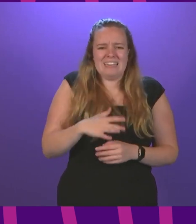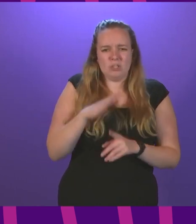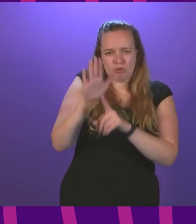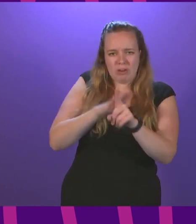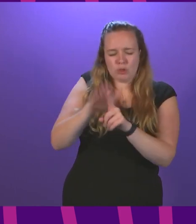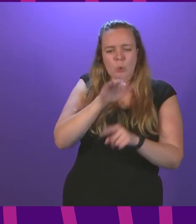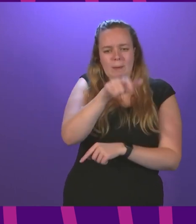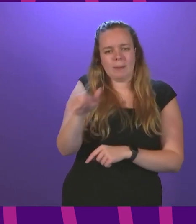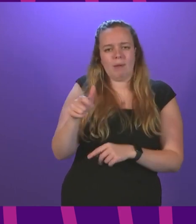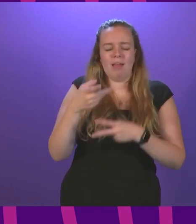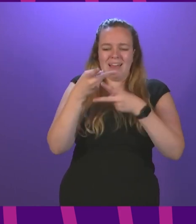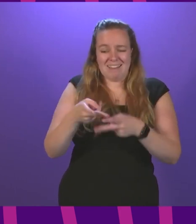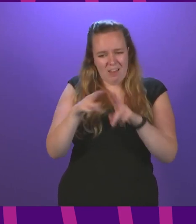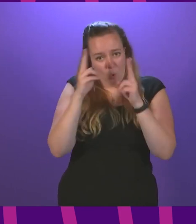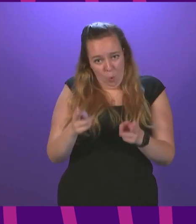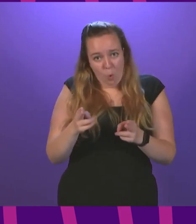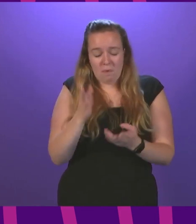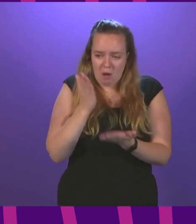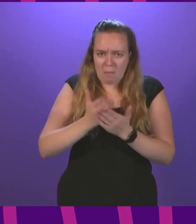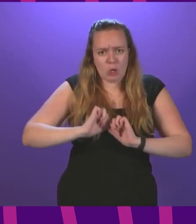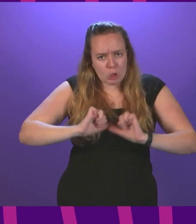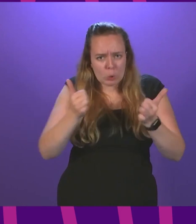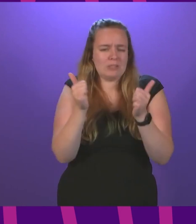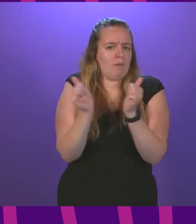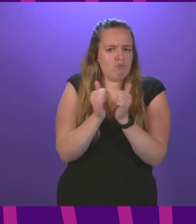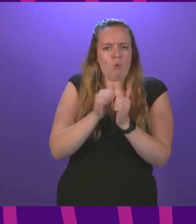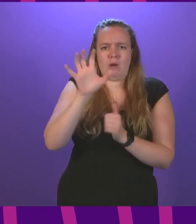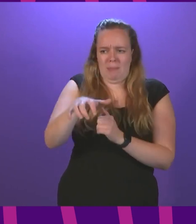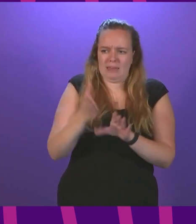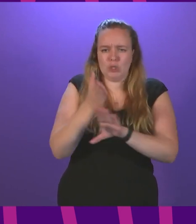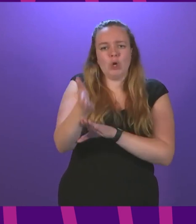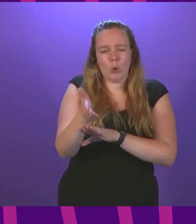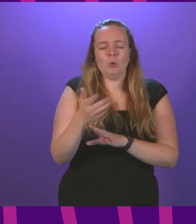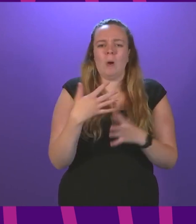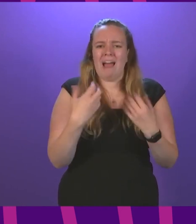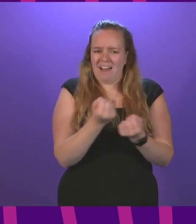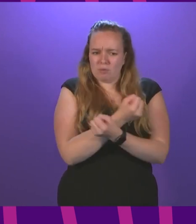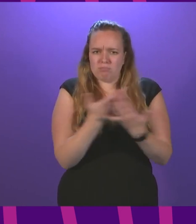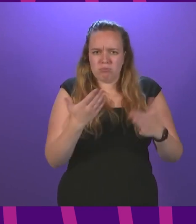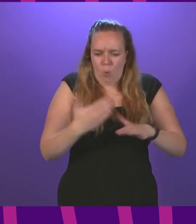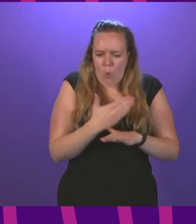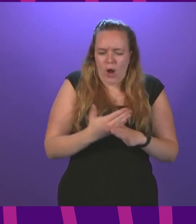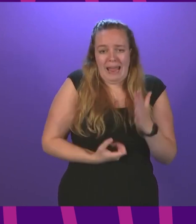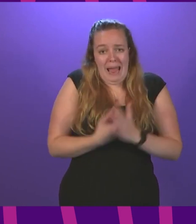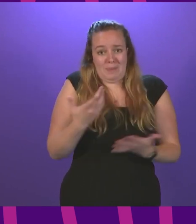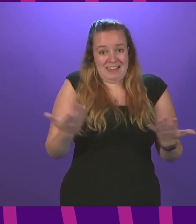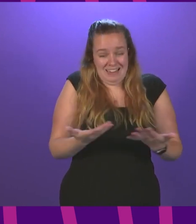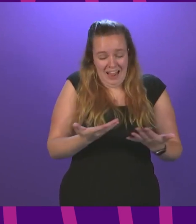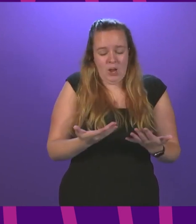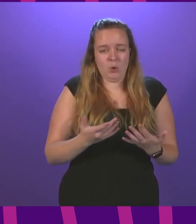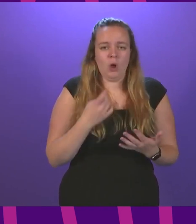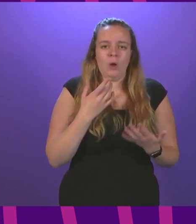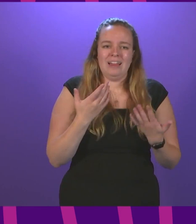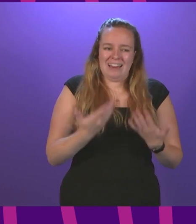that care homes are good and appropriate places for people to be so there's a range of work underway here we are facing